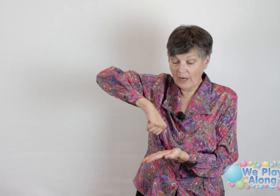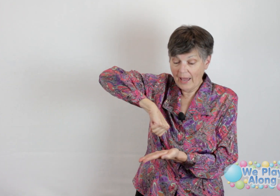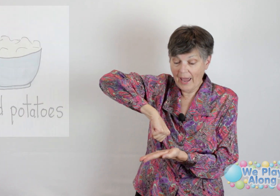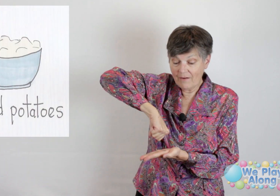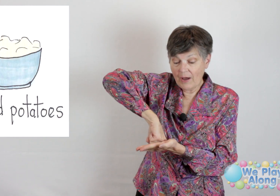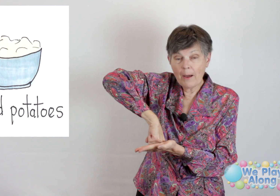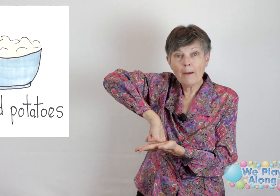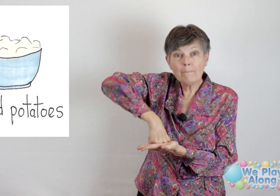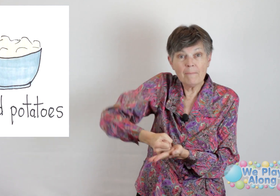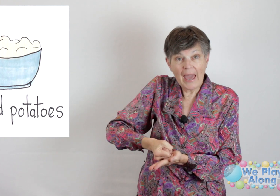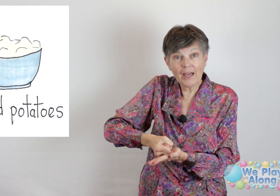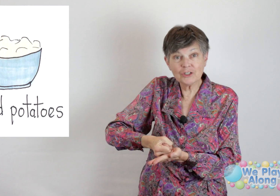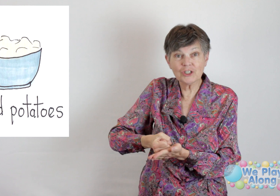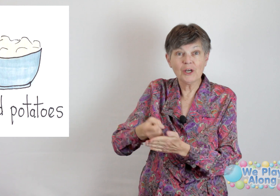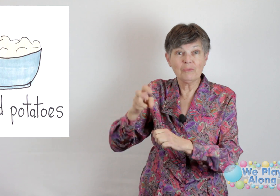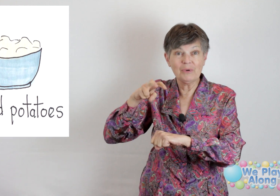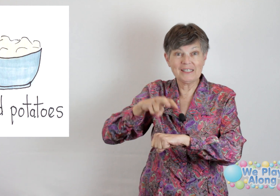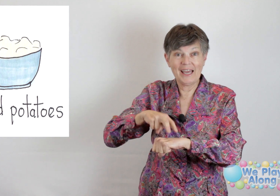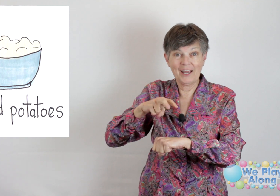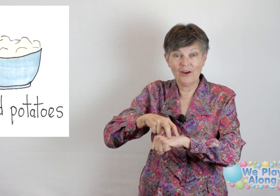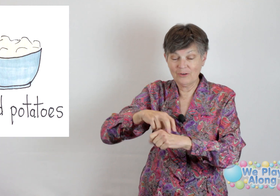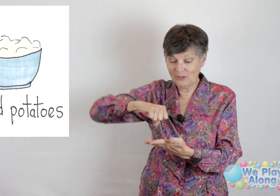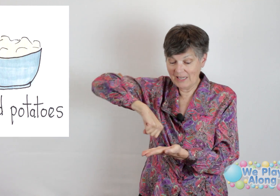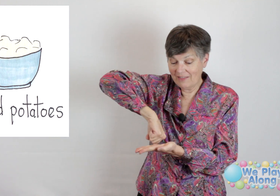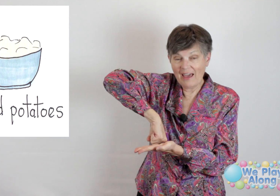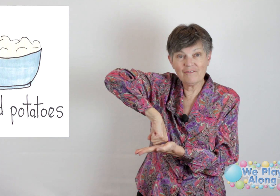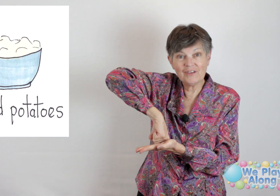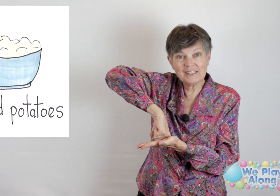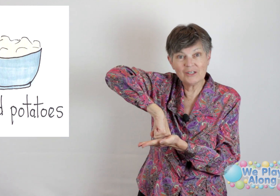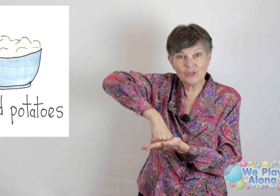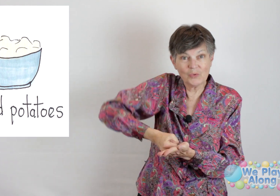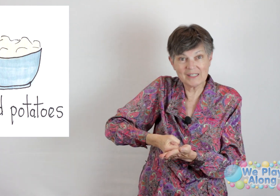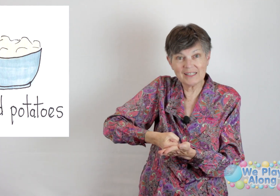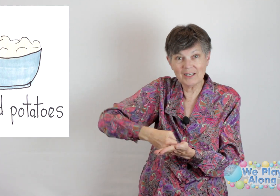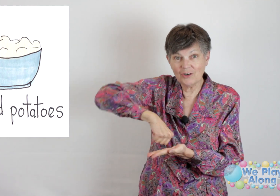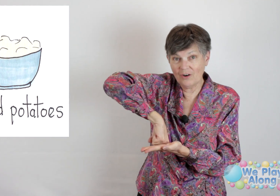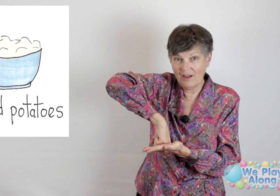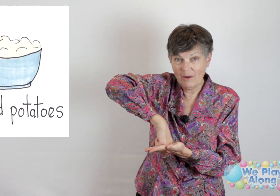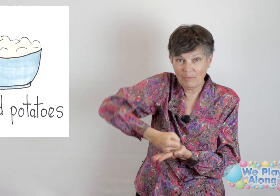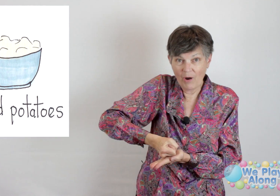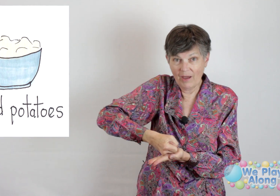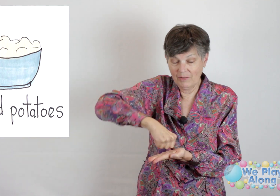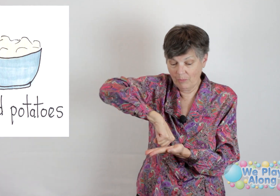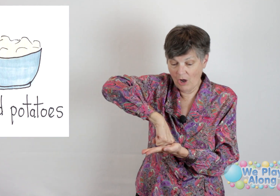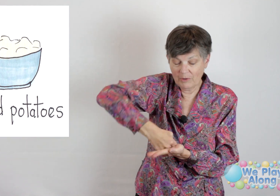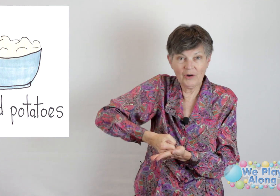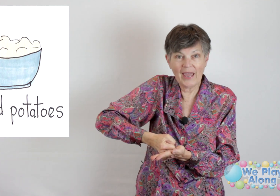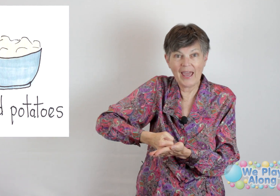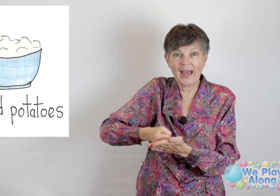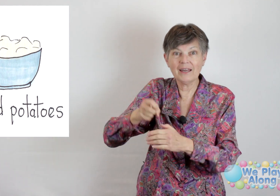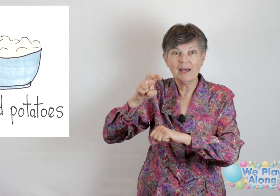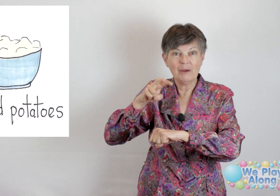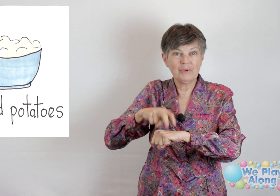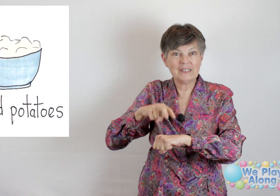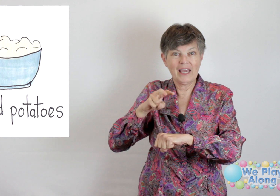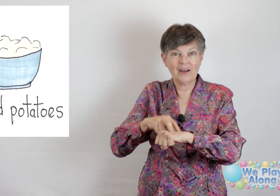could have a mashed potato. So take that fist and twist it in the palm of your hand, potato.